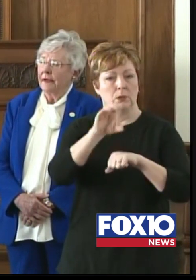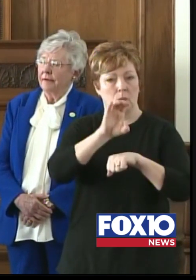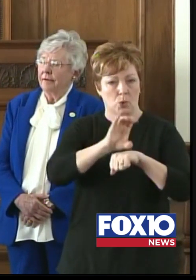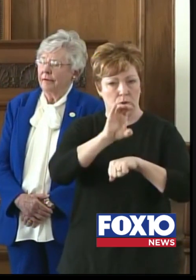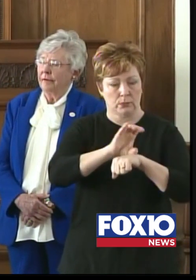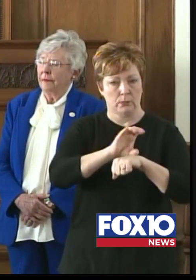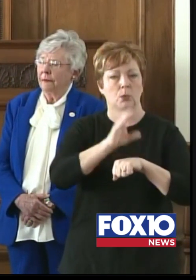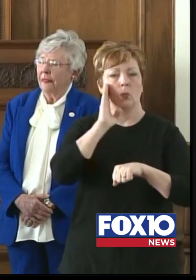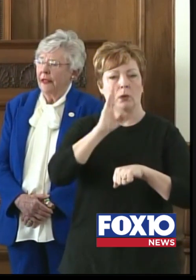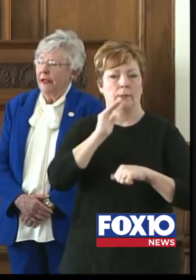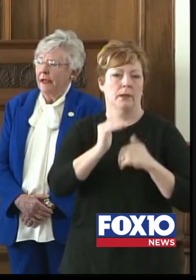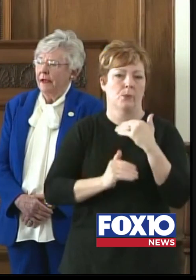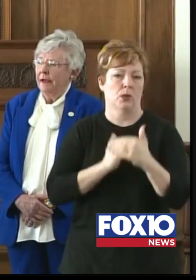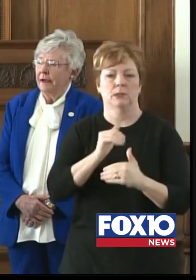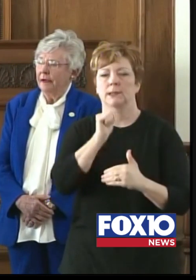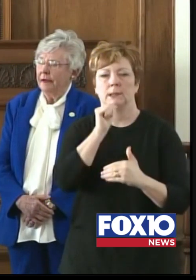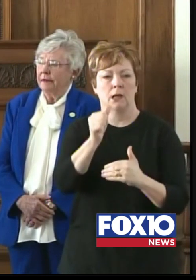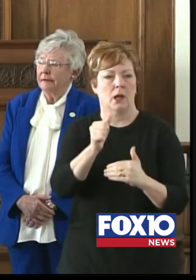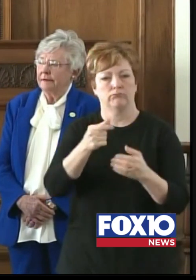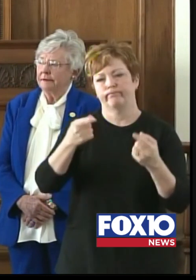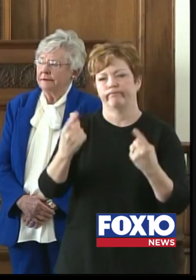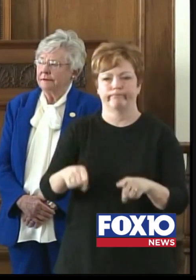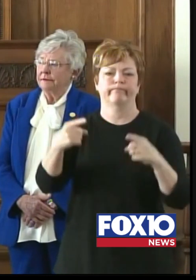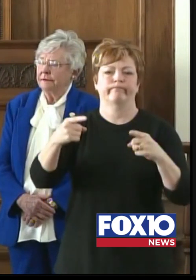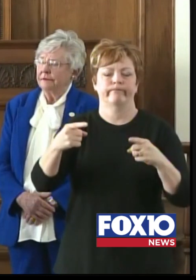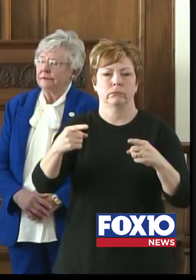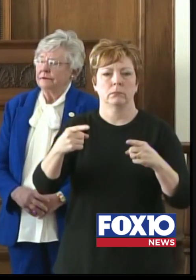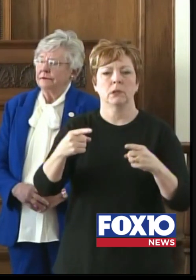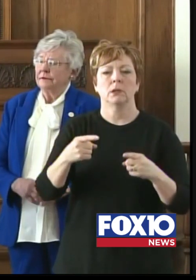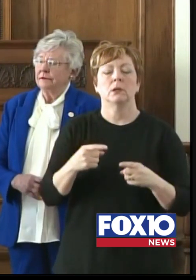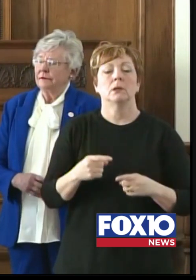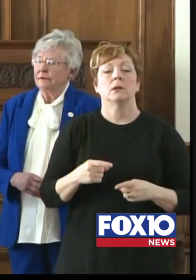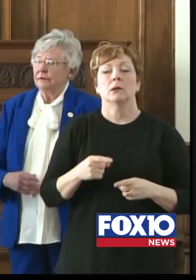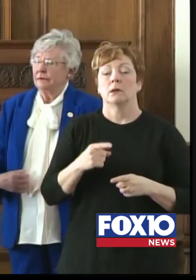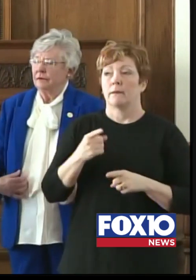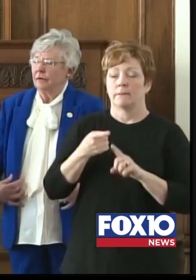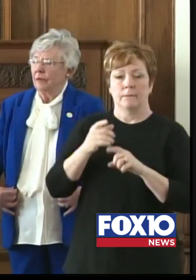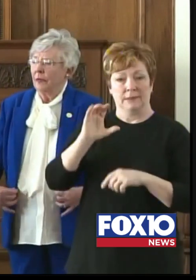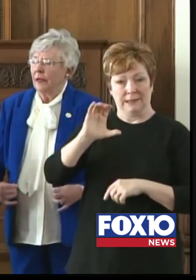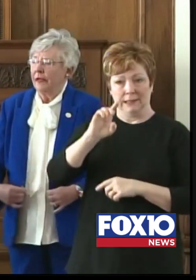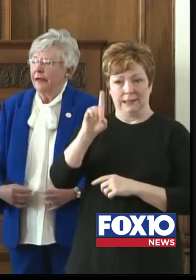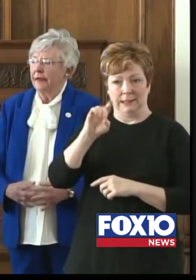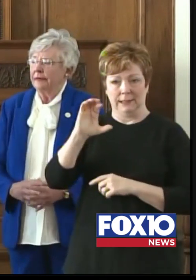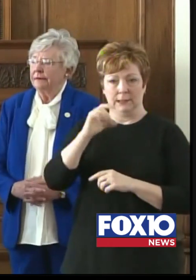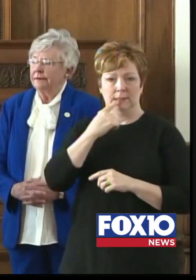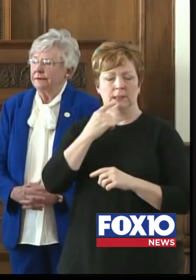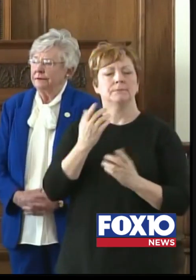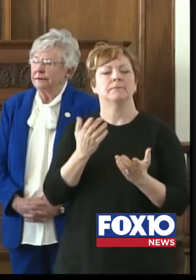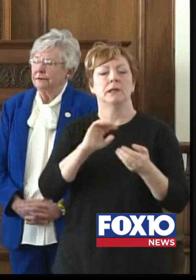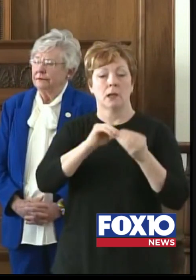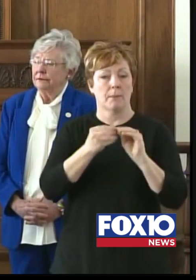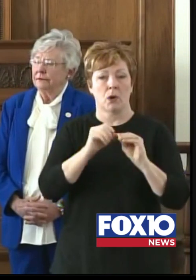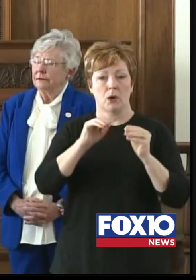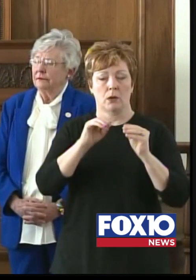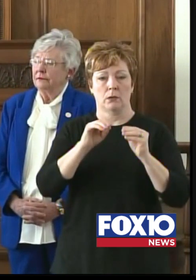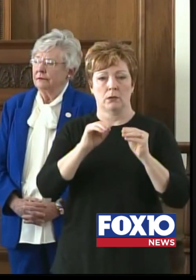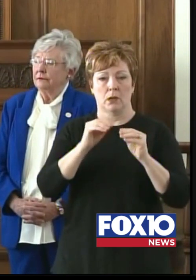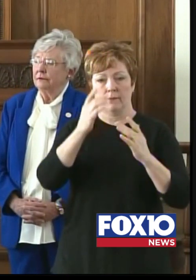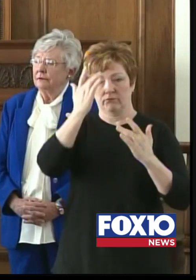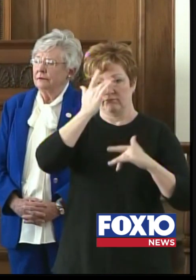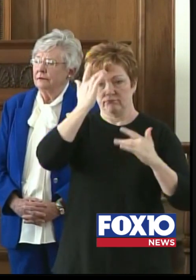process, not an event. According to the CDC, as the number of infections go down,